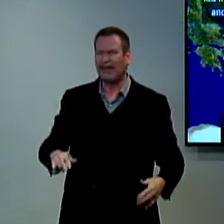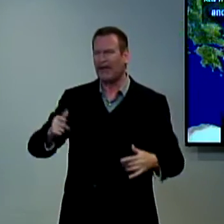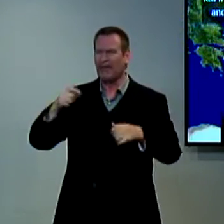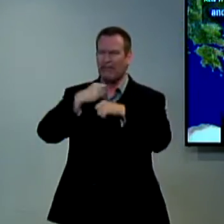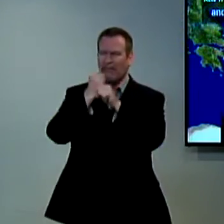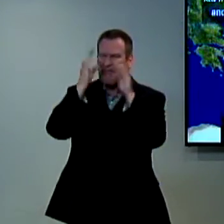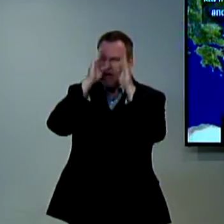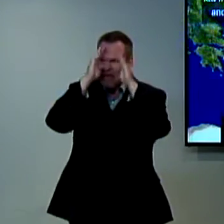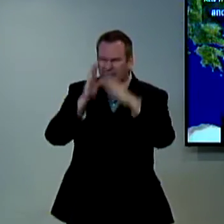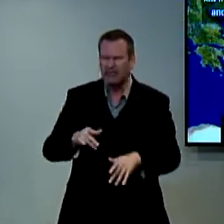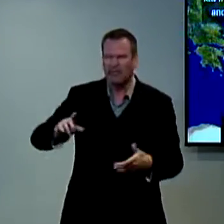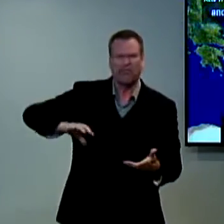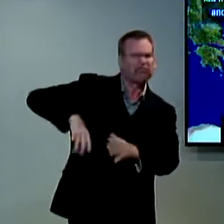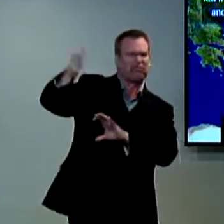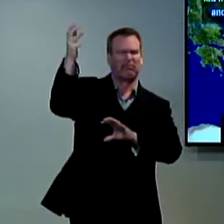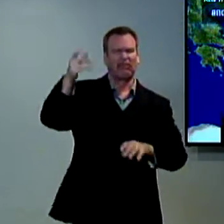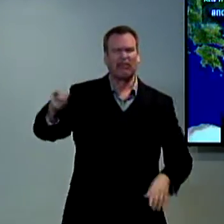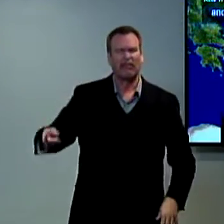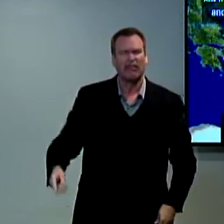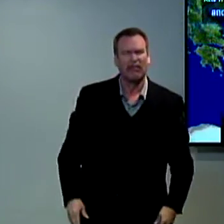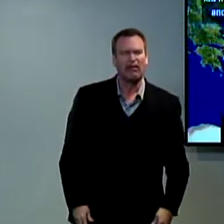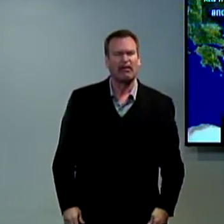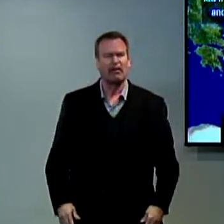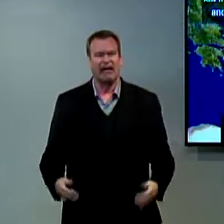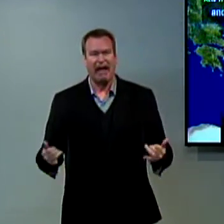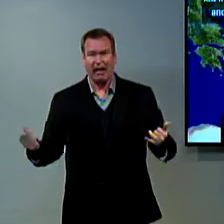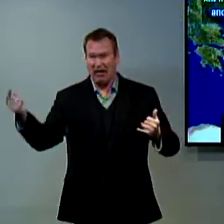such chaos to happen so much trouble making